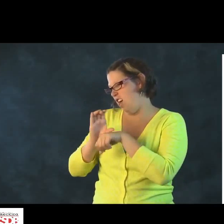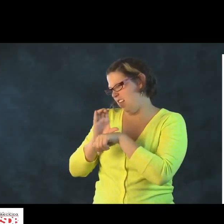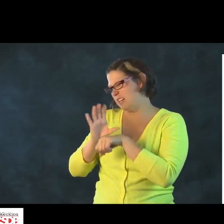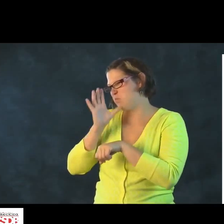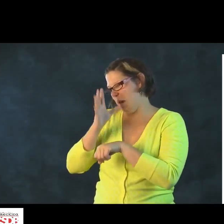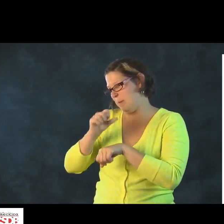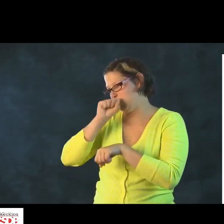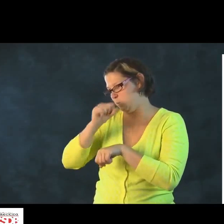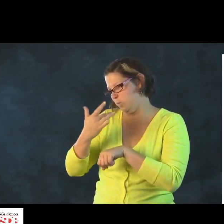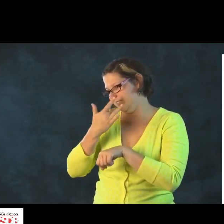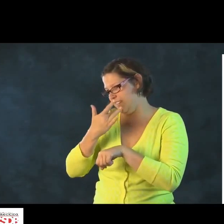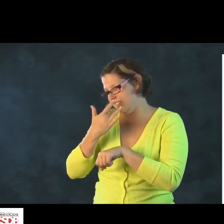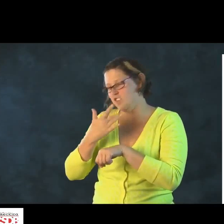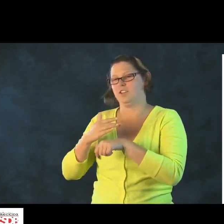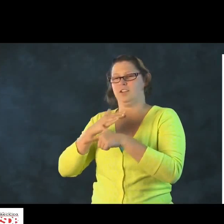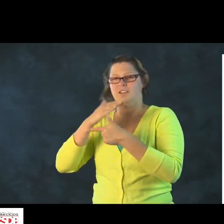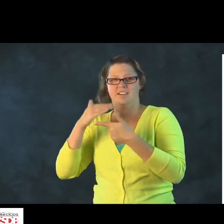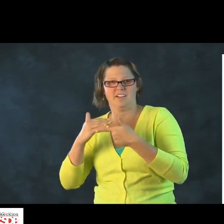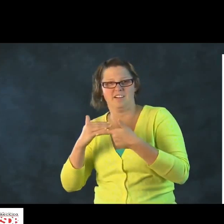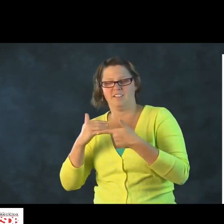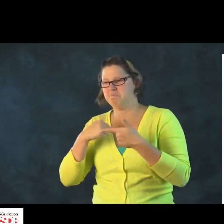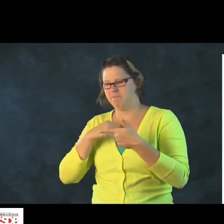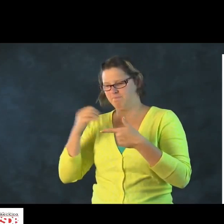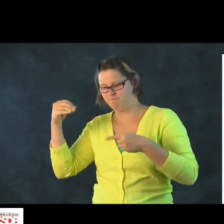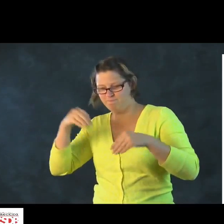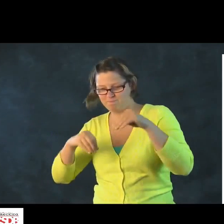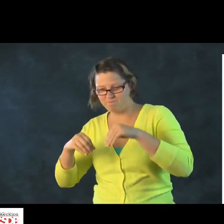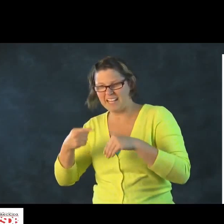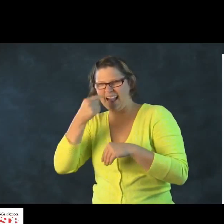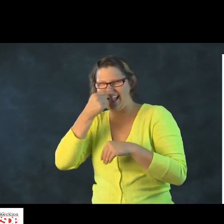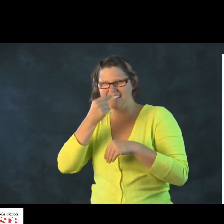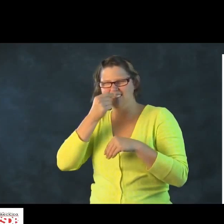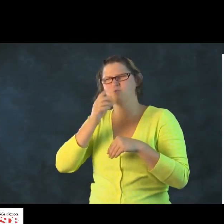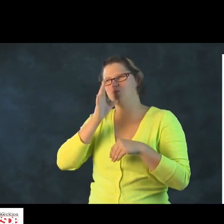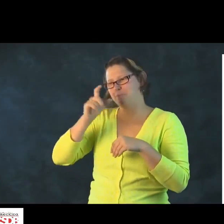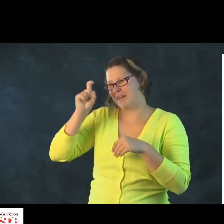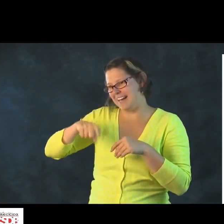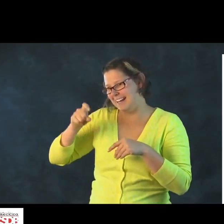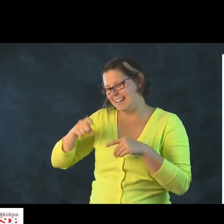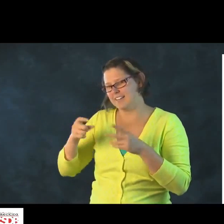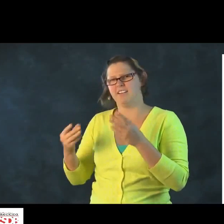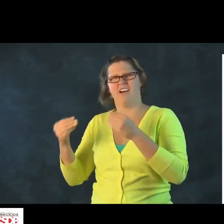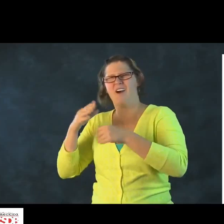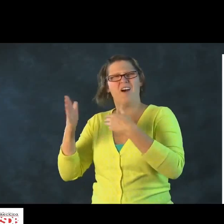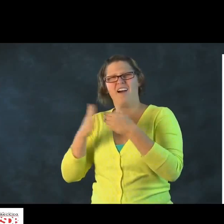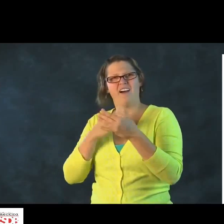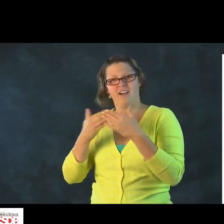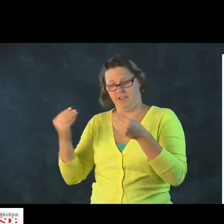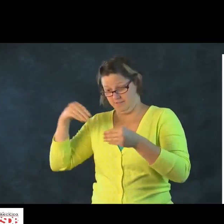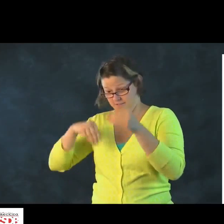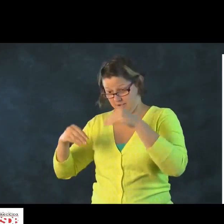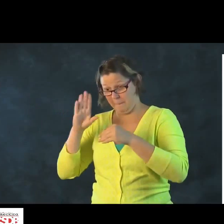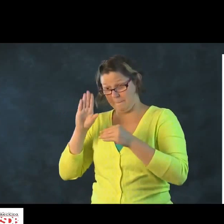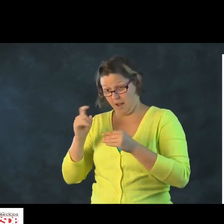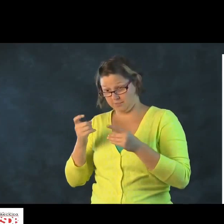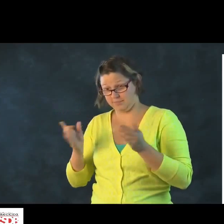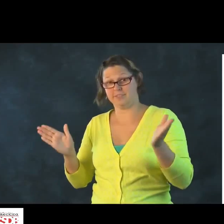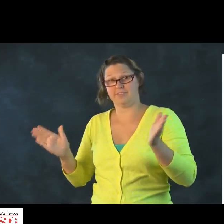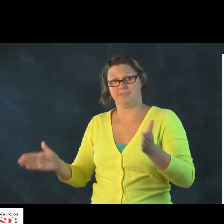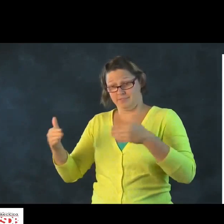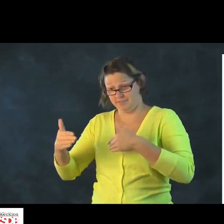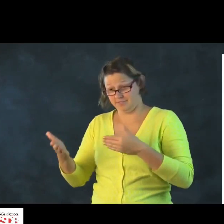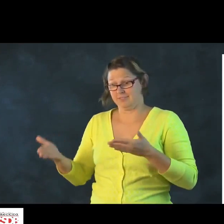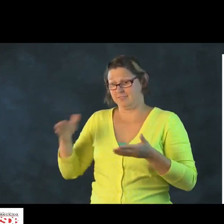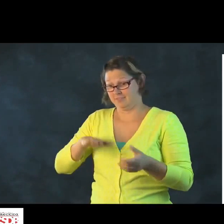and elaborate on that. Say, oh, Grandma loves chocolate. Remember that? And then even go further. We need a Kleenex for whatever purpose.